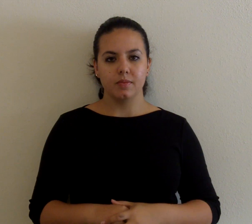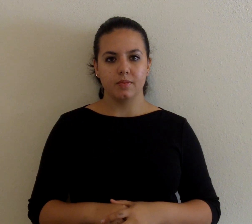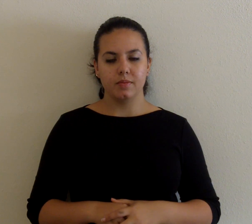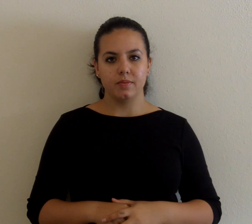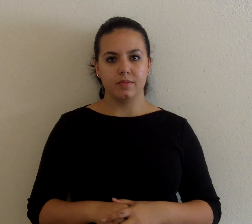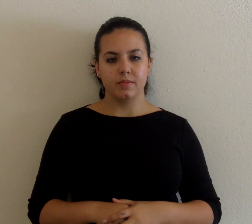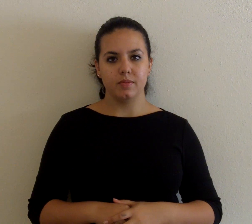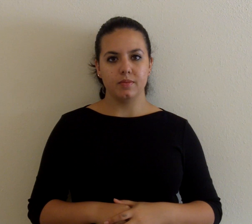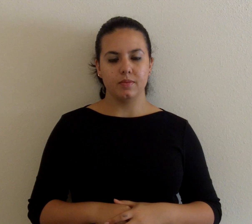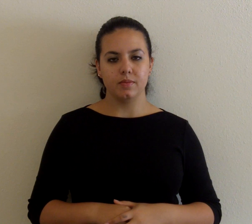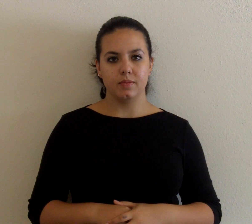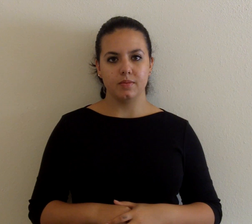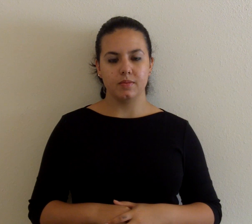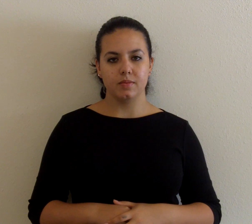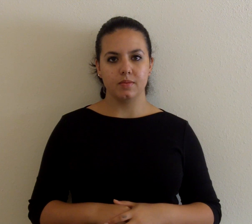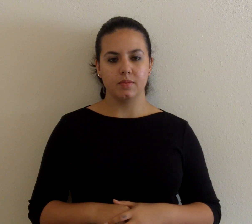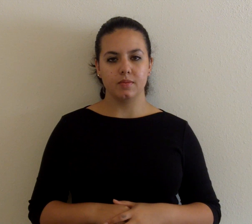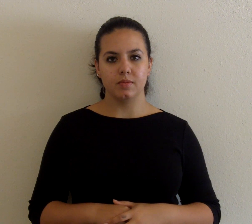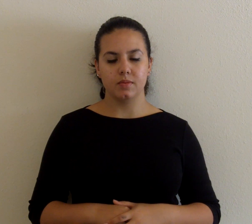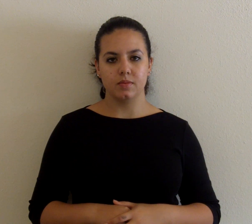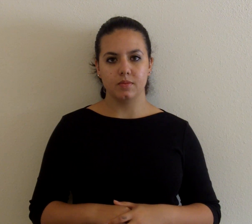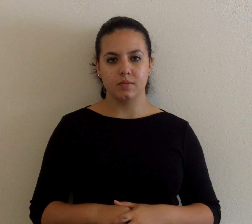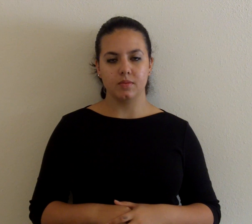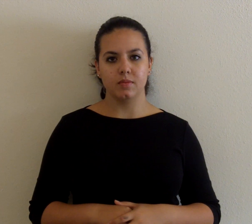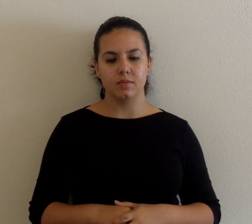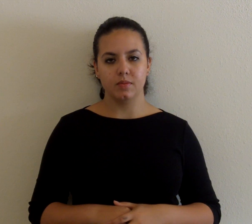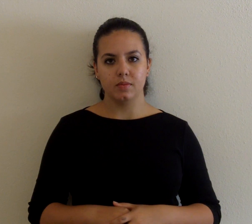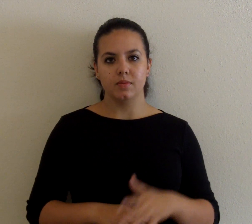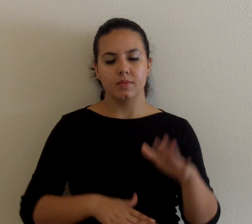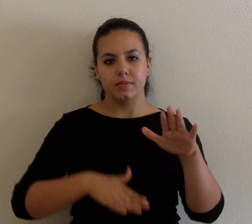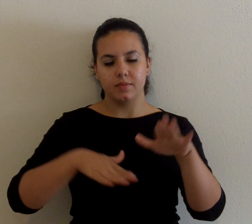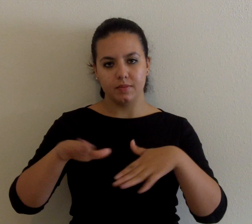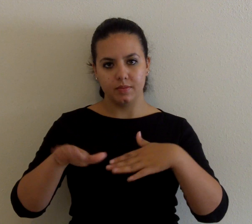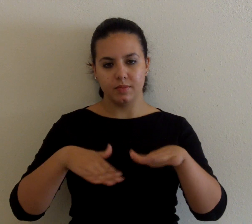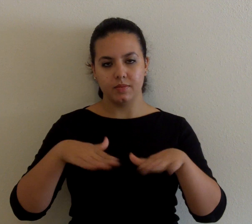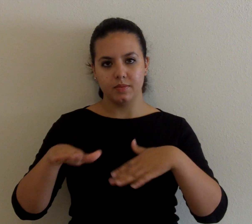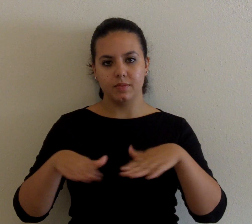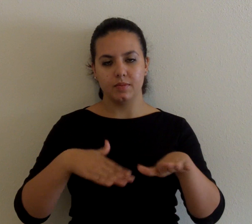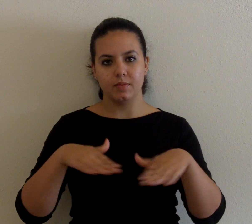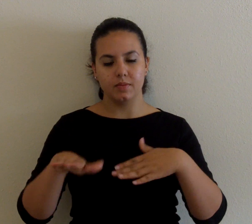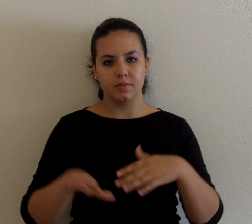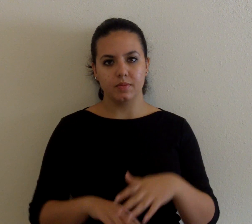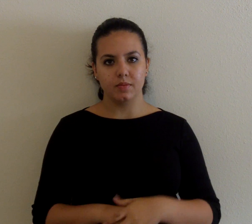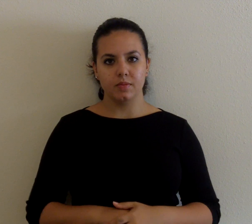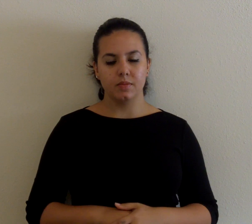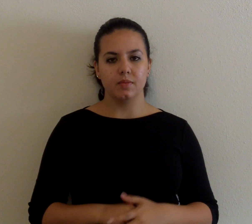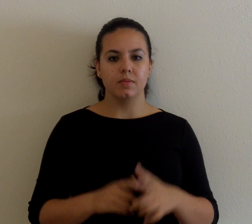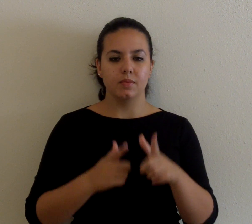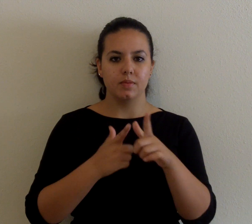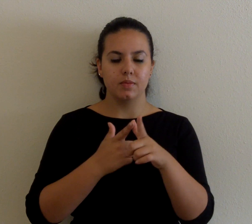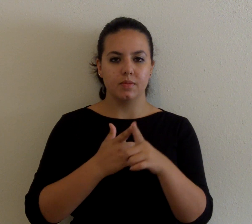You can do classifiers to show walking, but the sign for walk is to walk. Run, run.